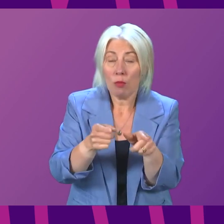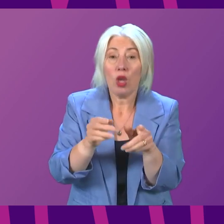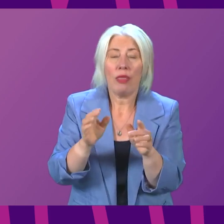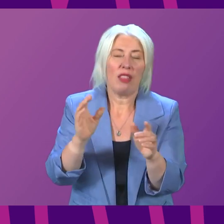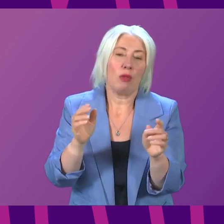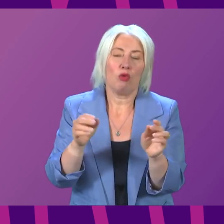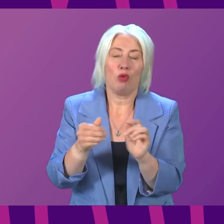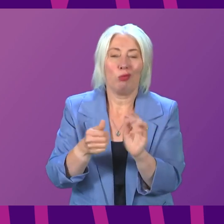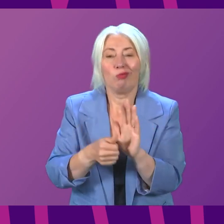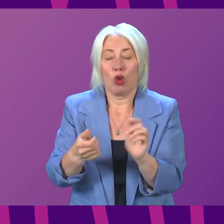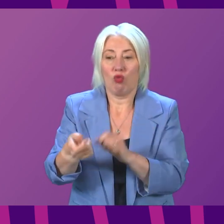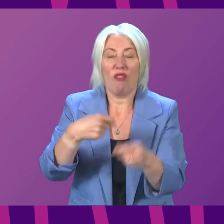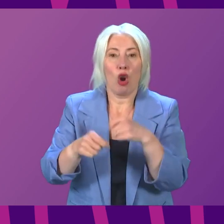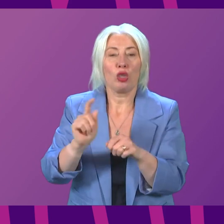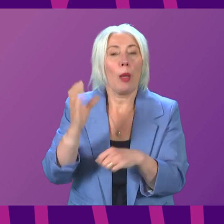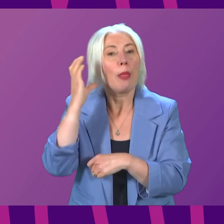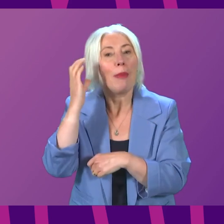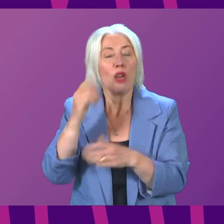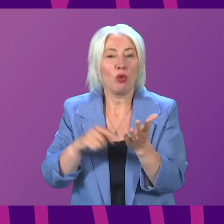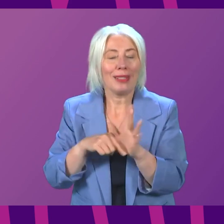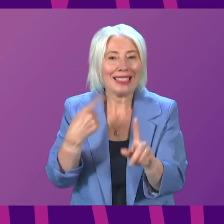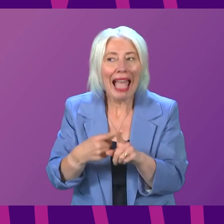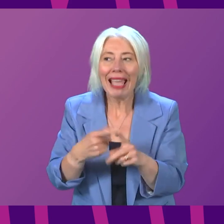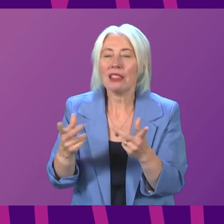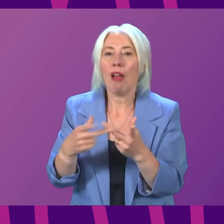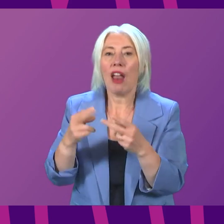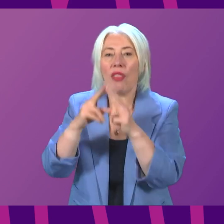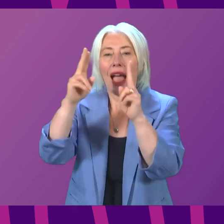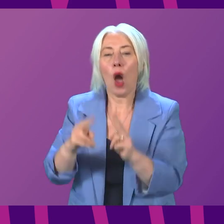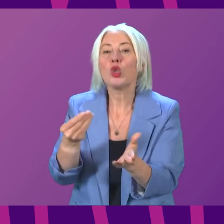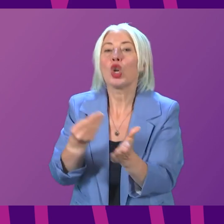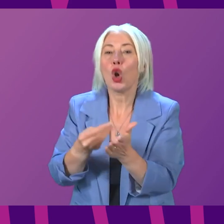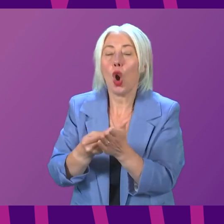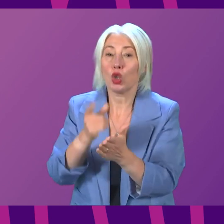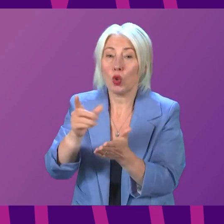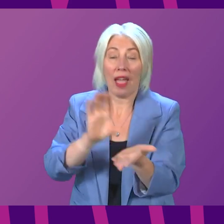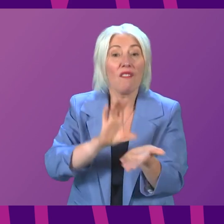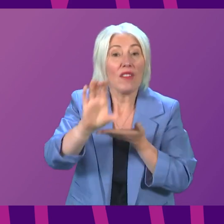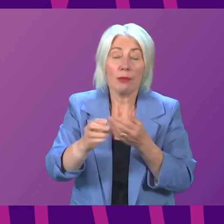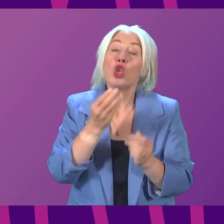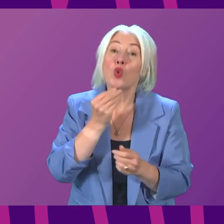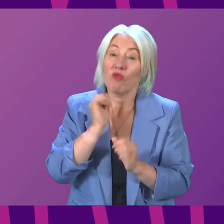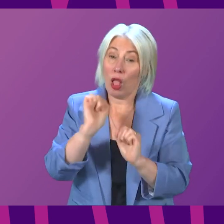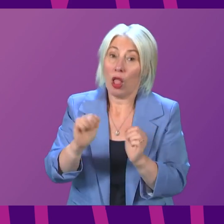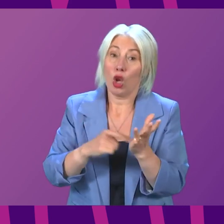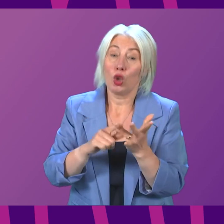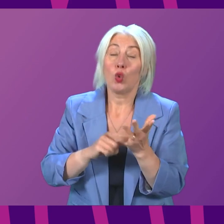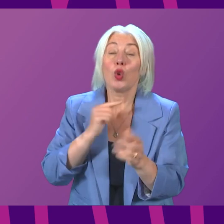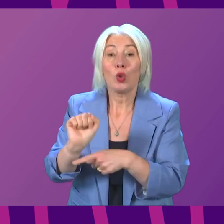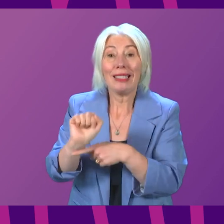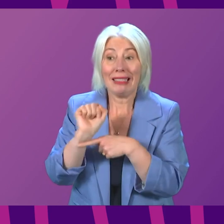bedroom tax and to support wider housing costs. And that investment is a really important tool used to safeguard